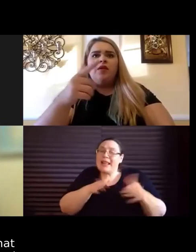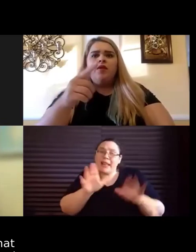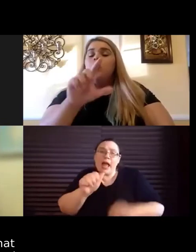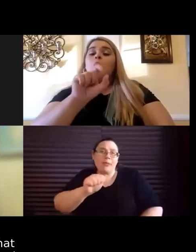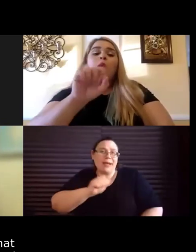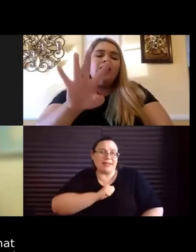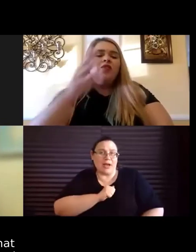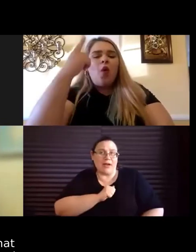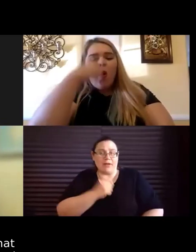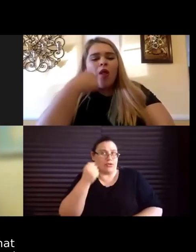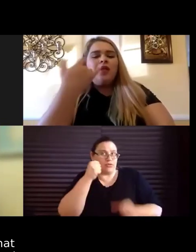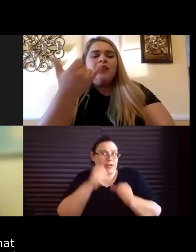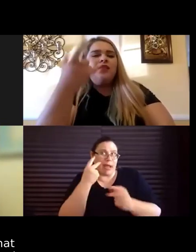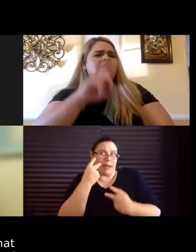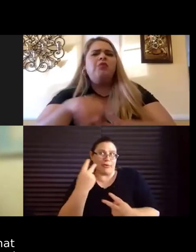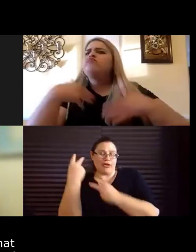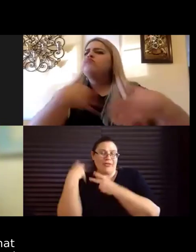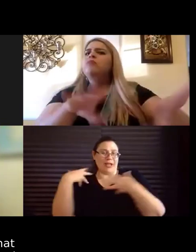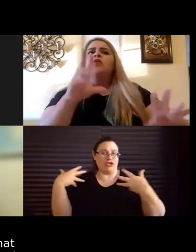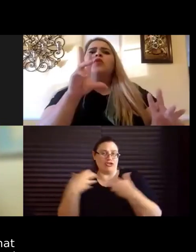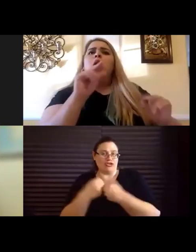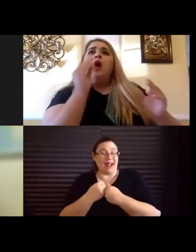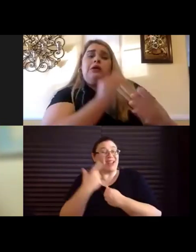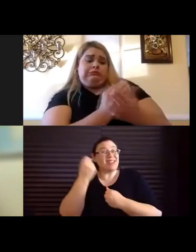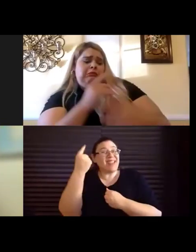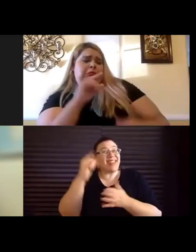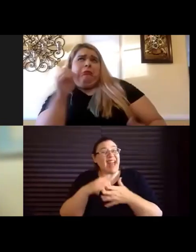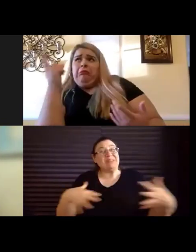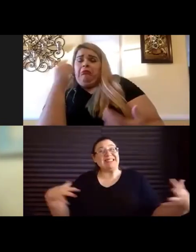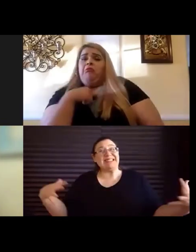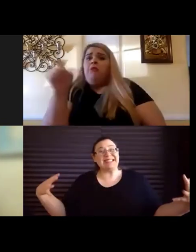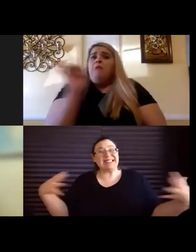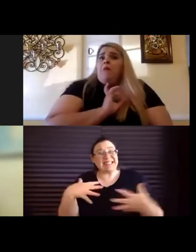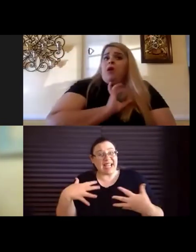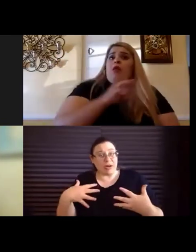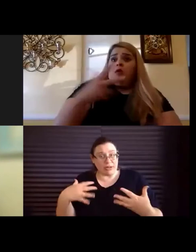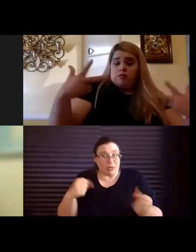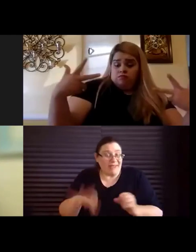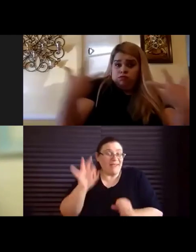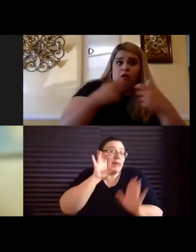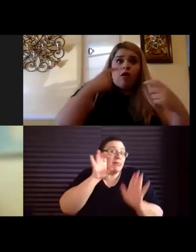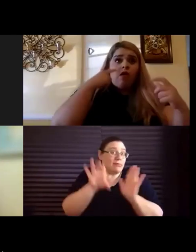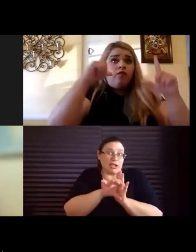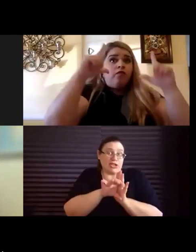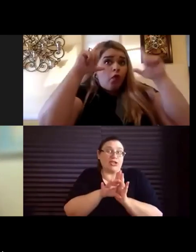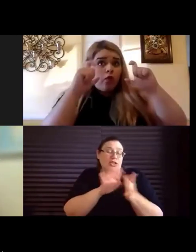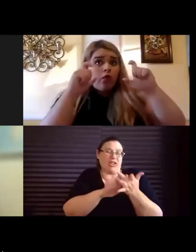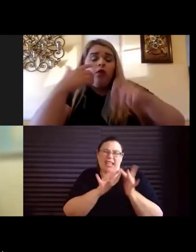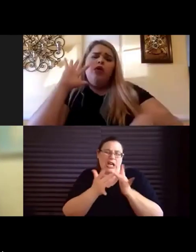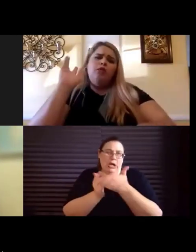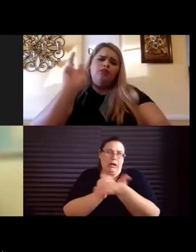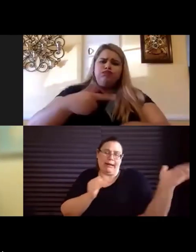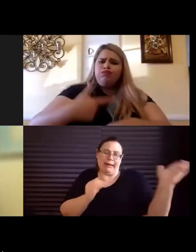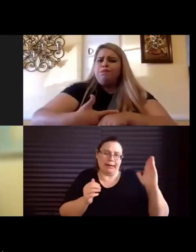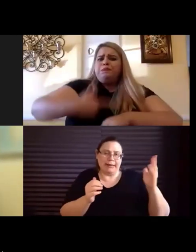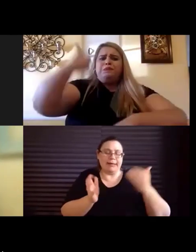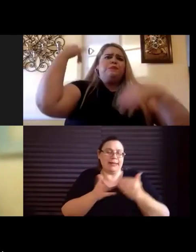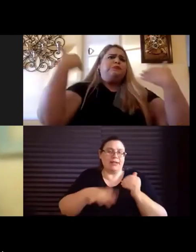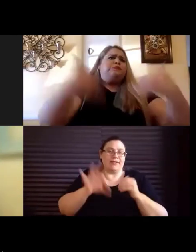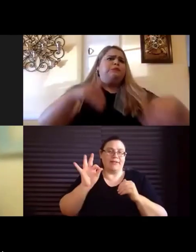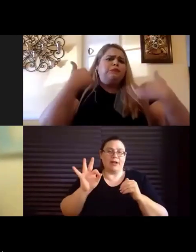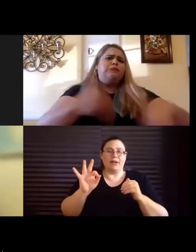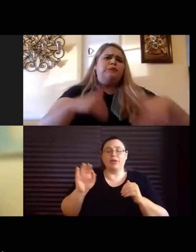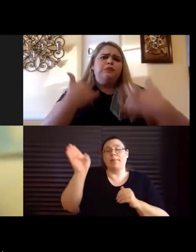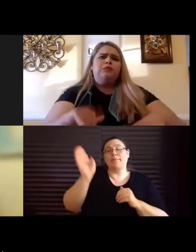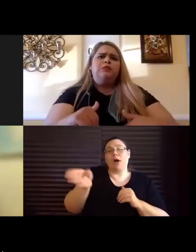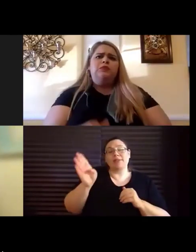that crash, that frightening, frightening crash. There's pictures of it across the internet. You Google Boston